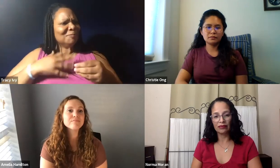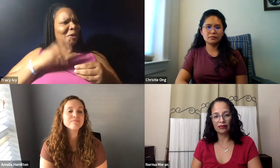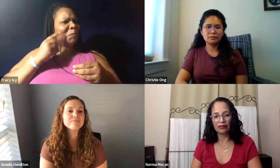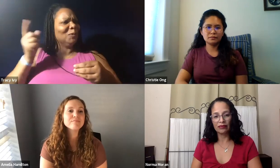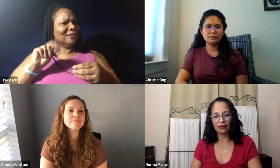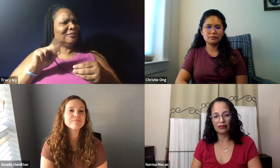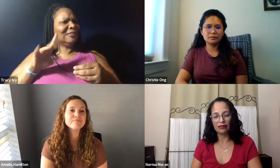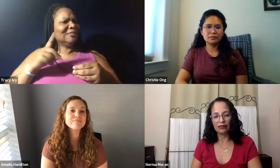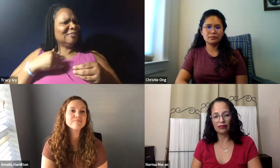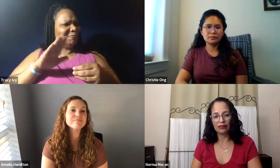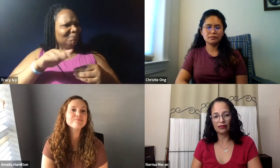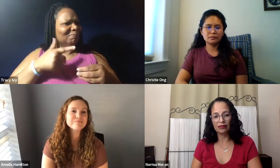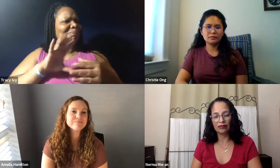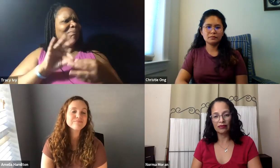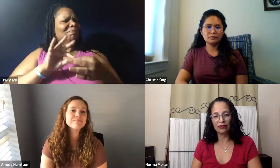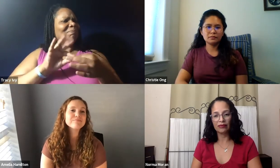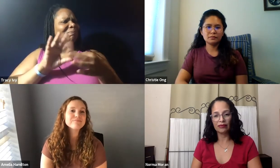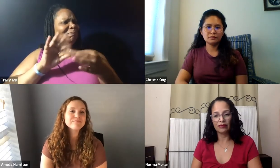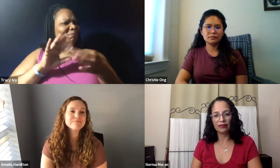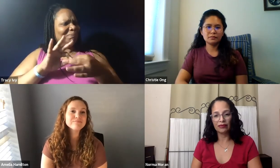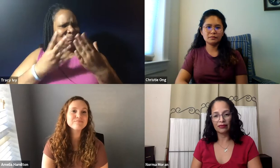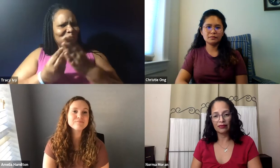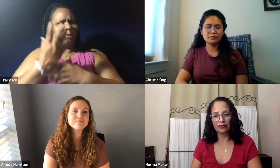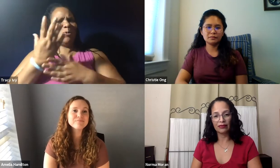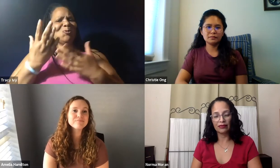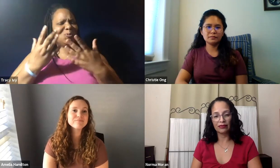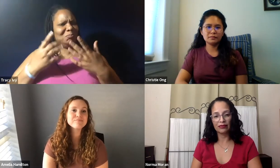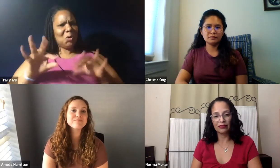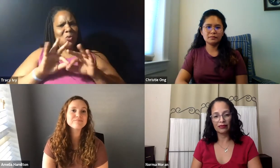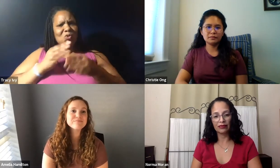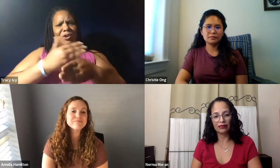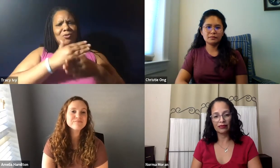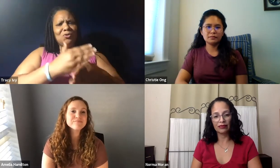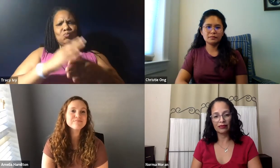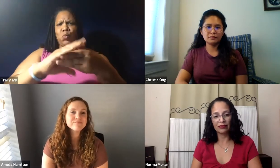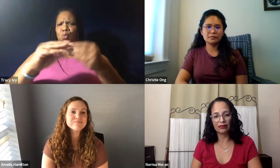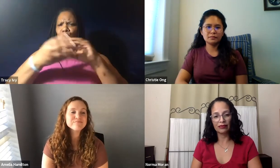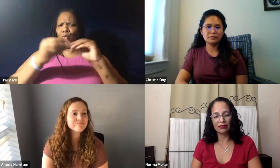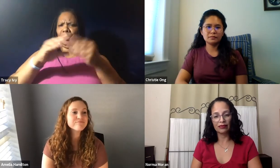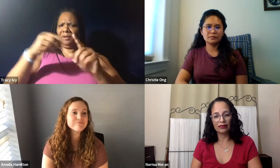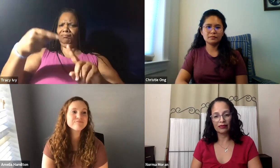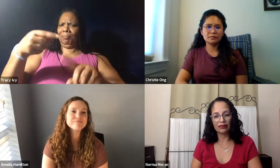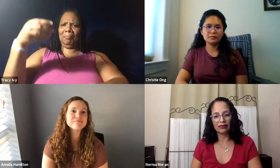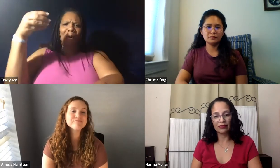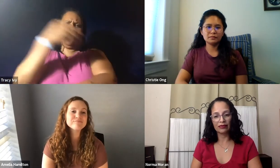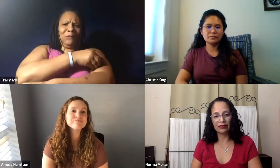And I think that we are responsible as alumni, you know, to, like I said, continue our growth and share our stories.